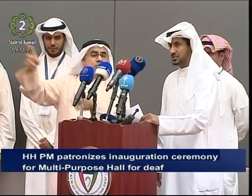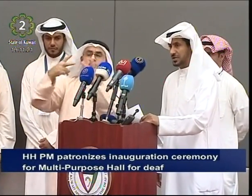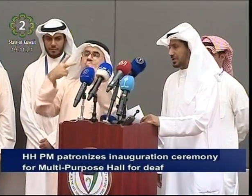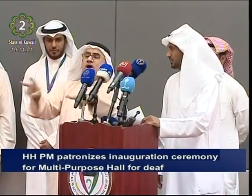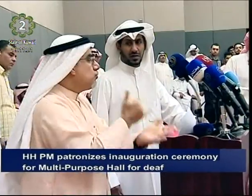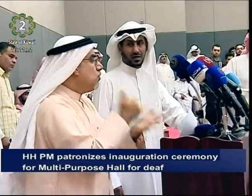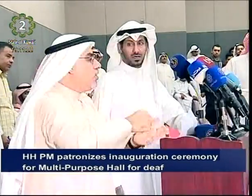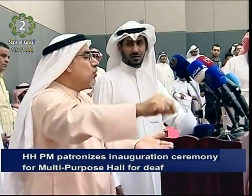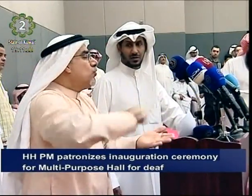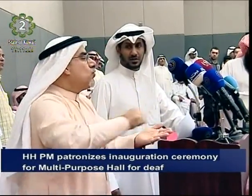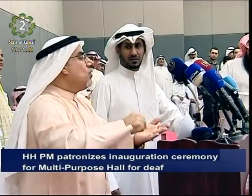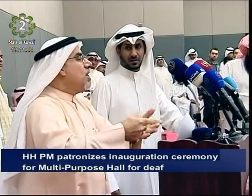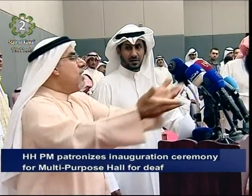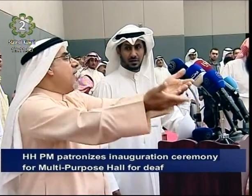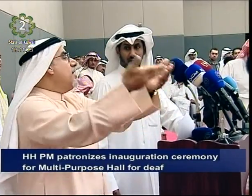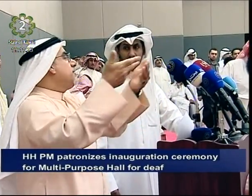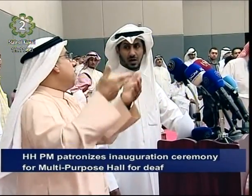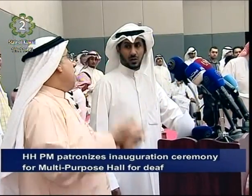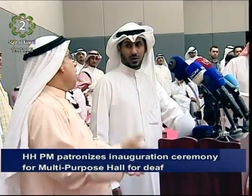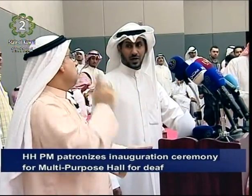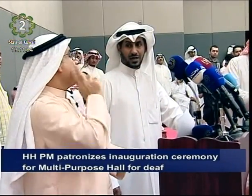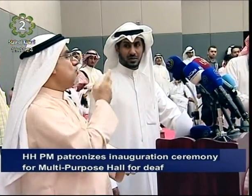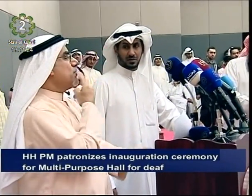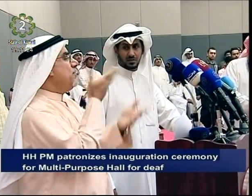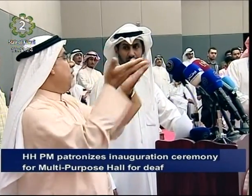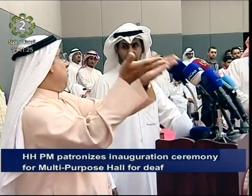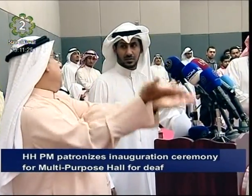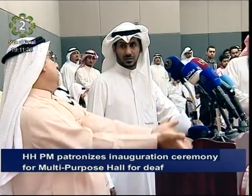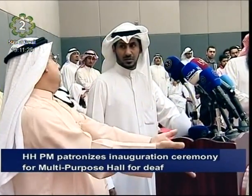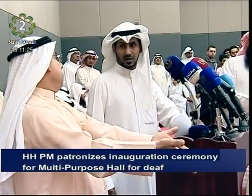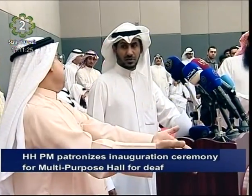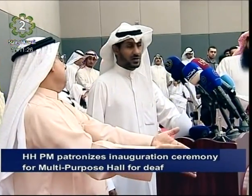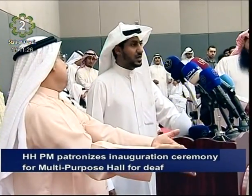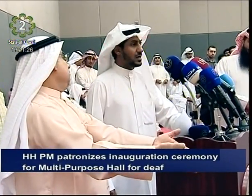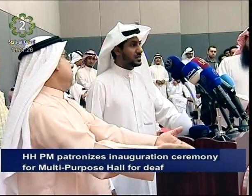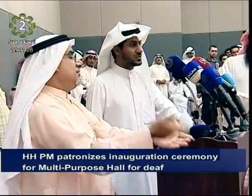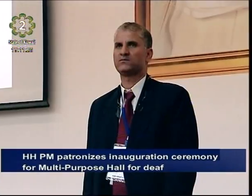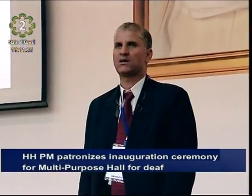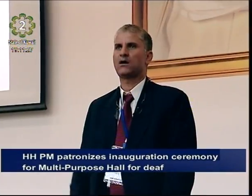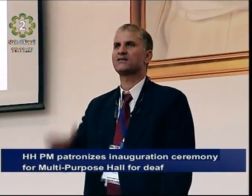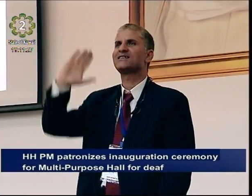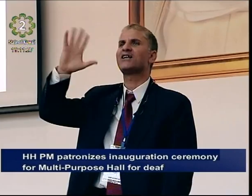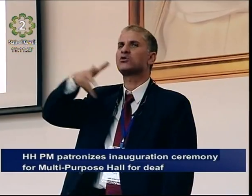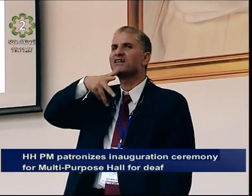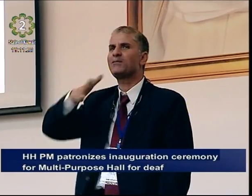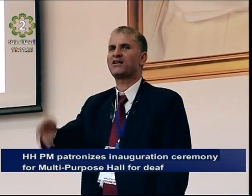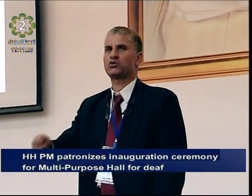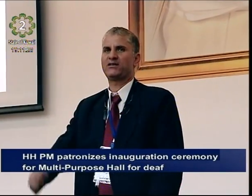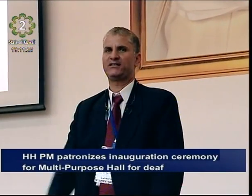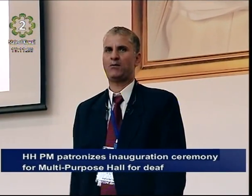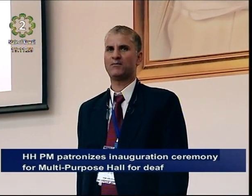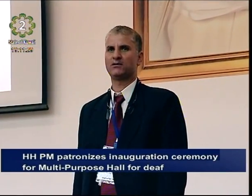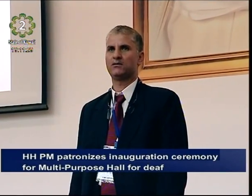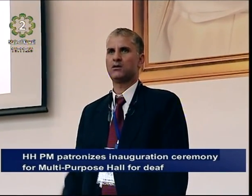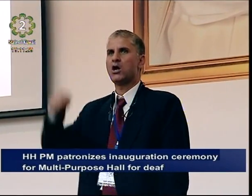He then noted that Kuwait's Sports Club for the Deaf, established in 1975 and has 500 members, is one of the